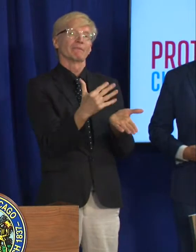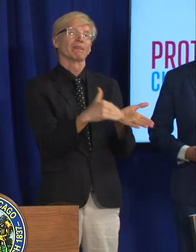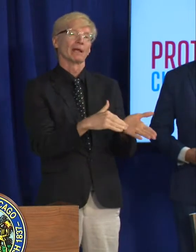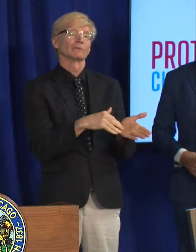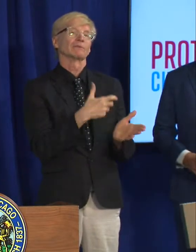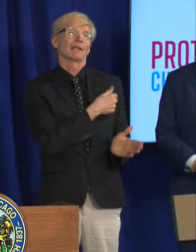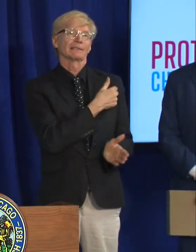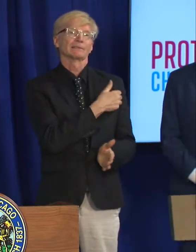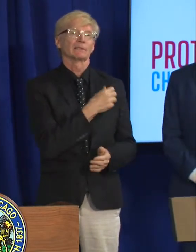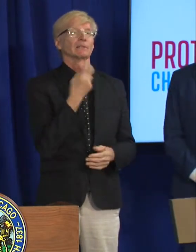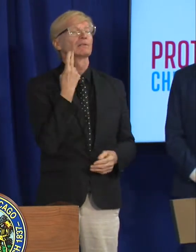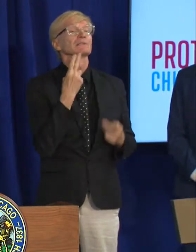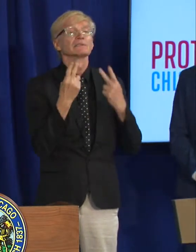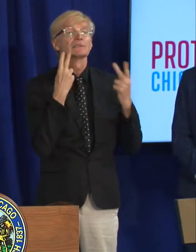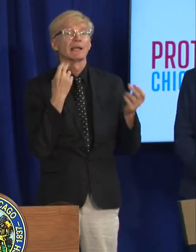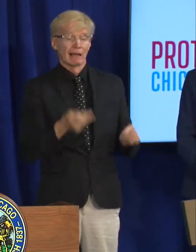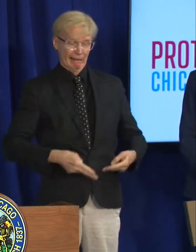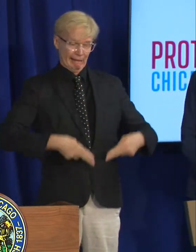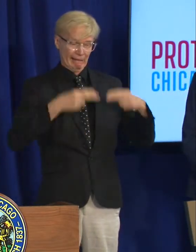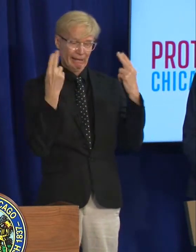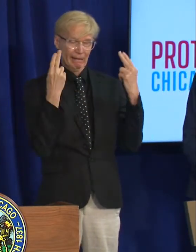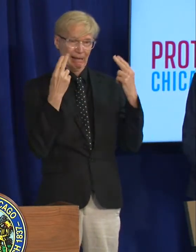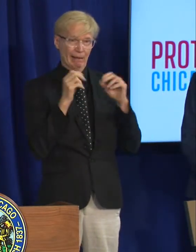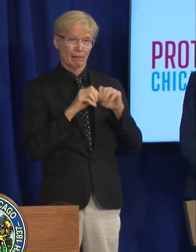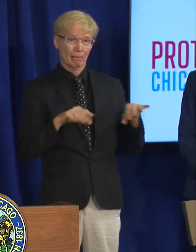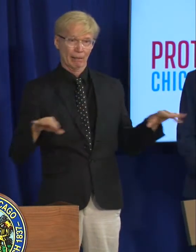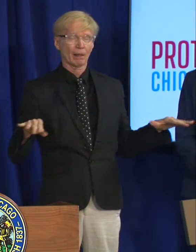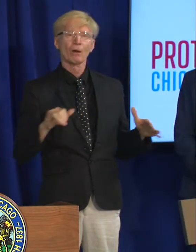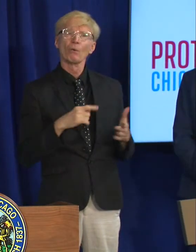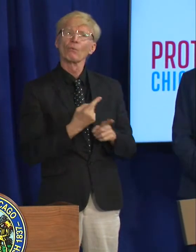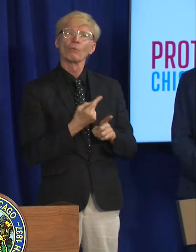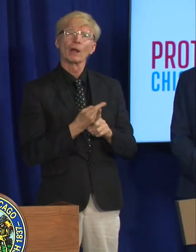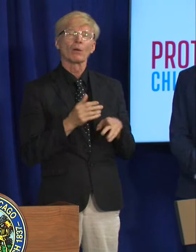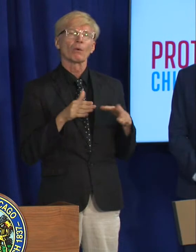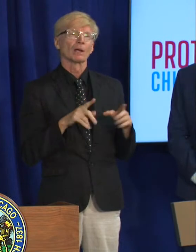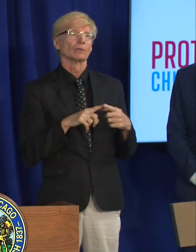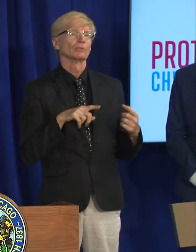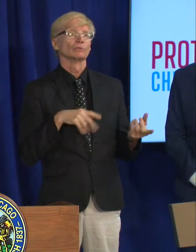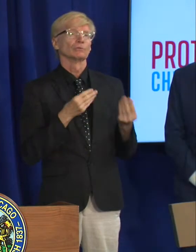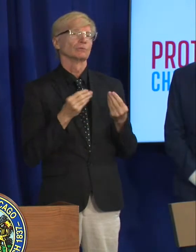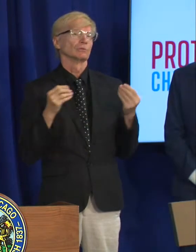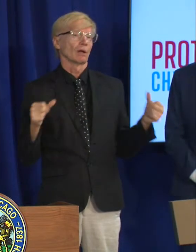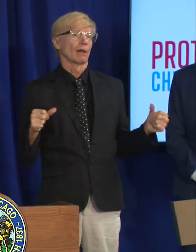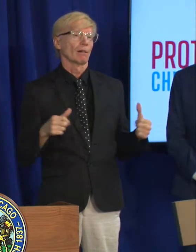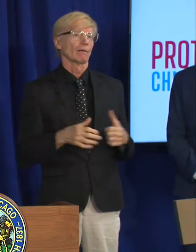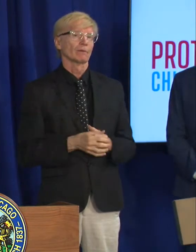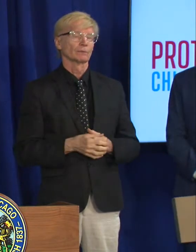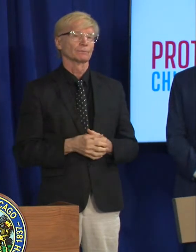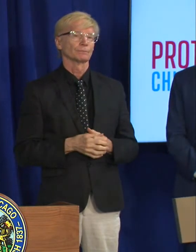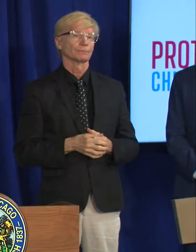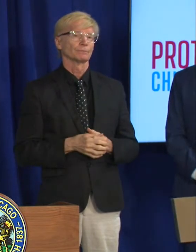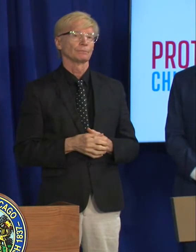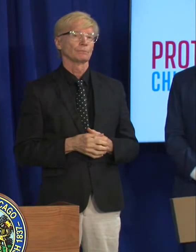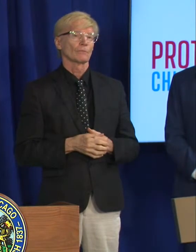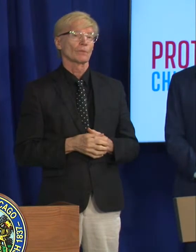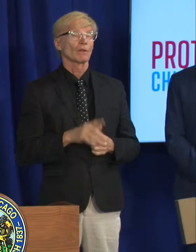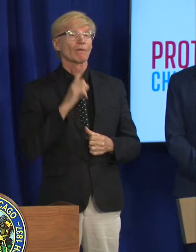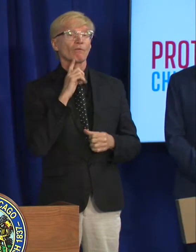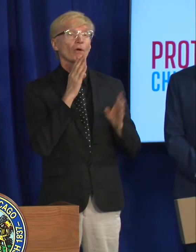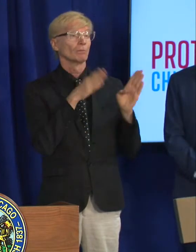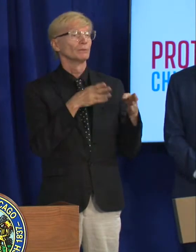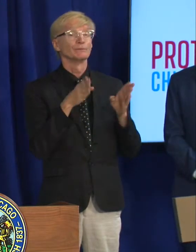settings that are having significant outbreaks this is the right approach and so for those individuals